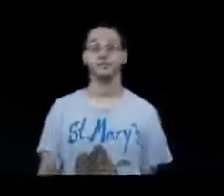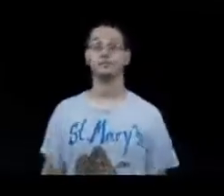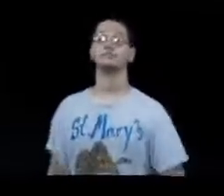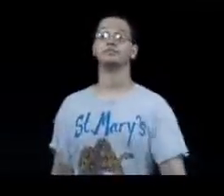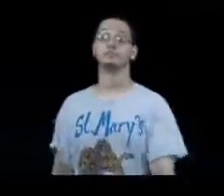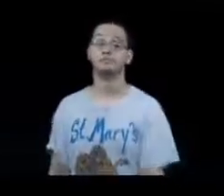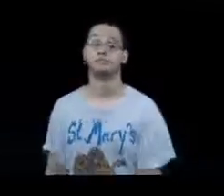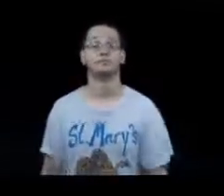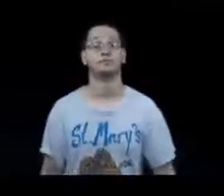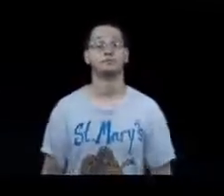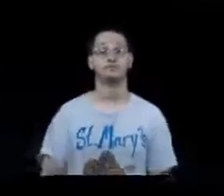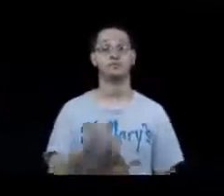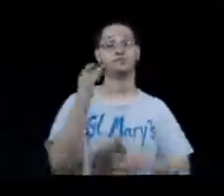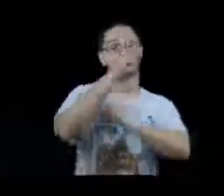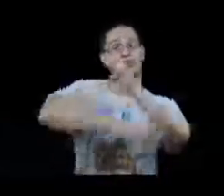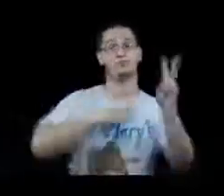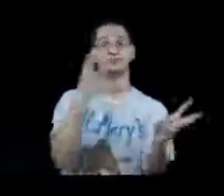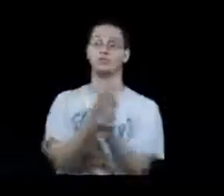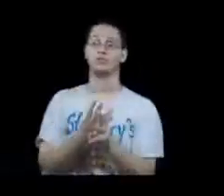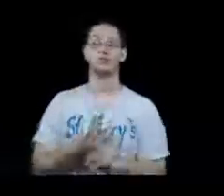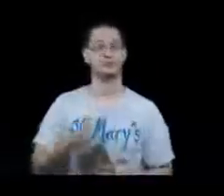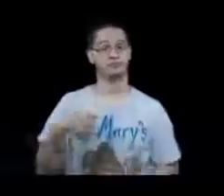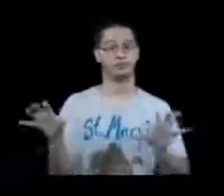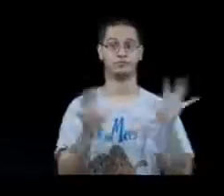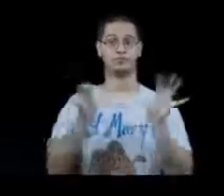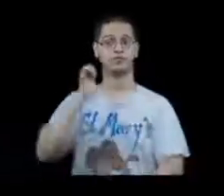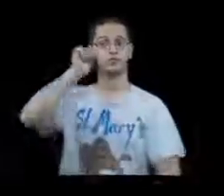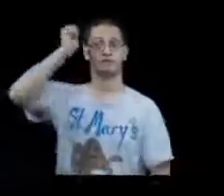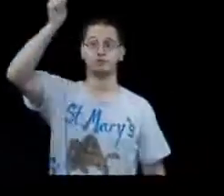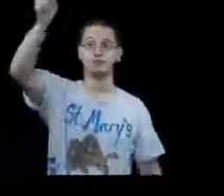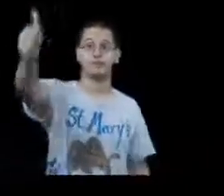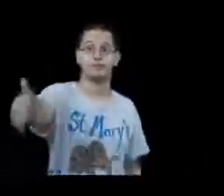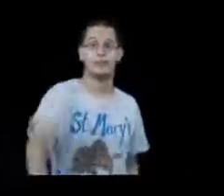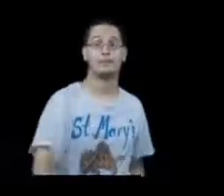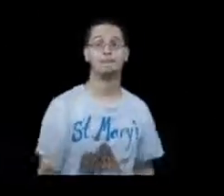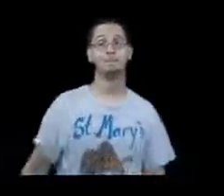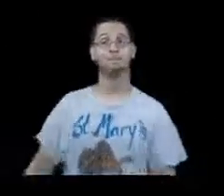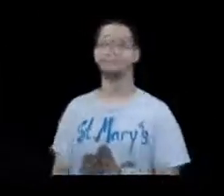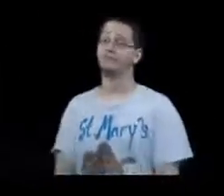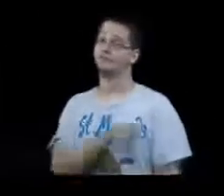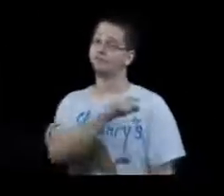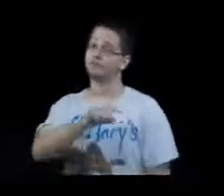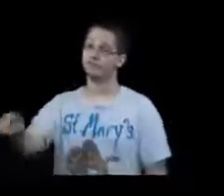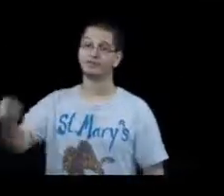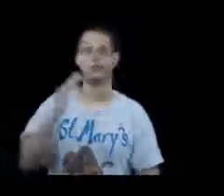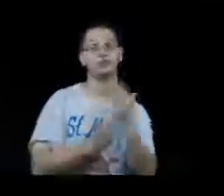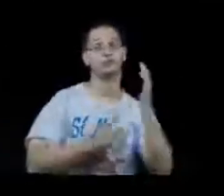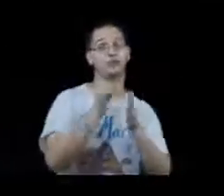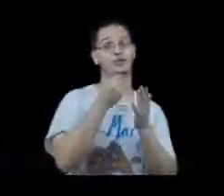What in the world am I gonna do tomorrow? Is there someone with a